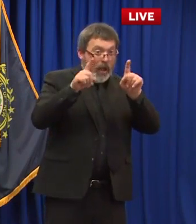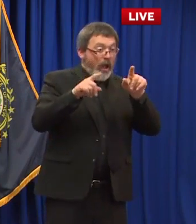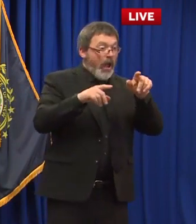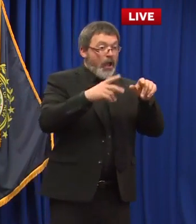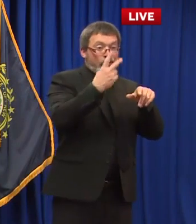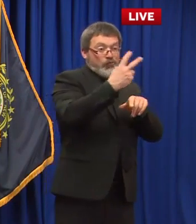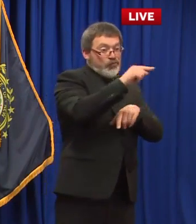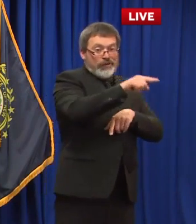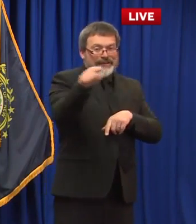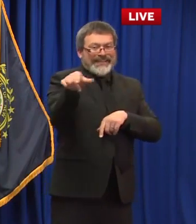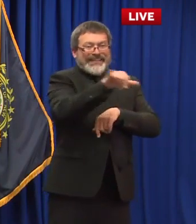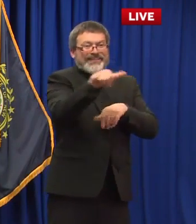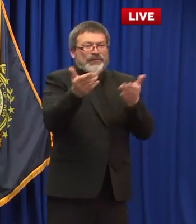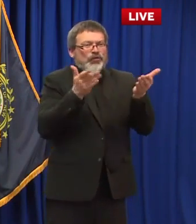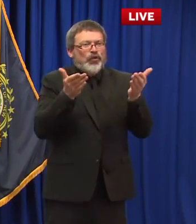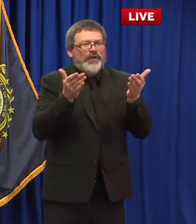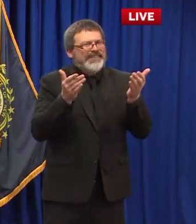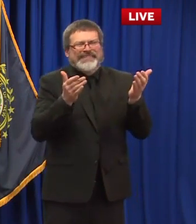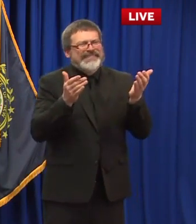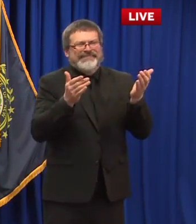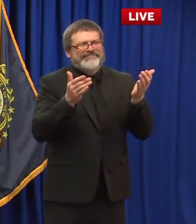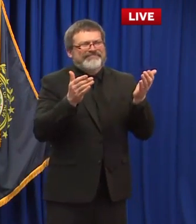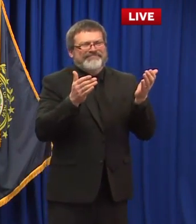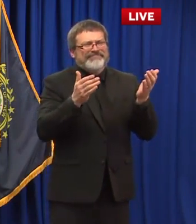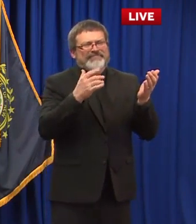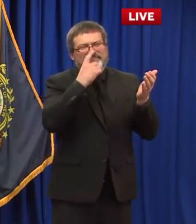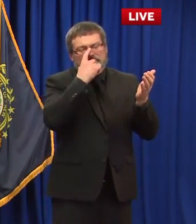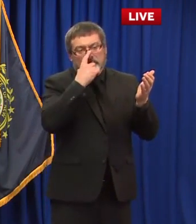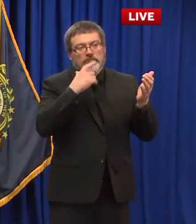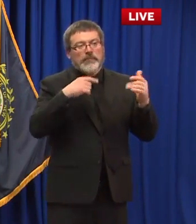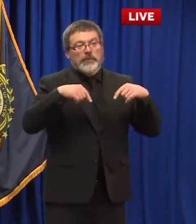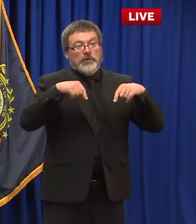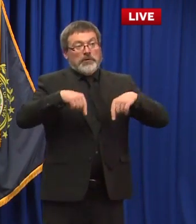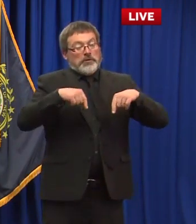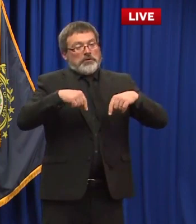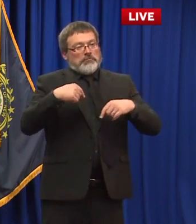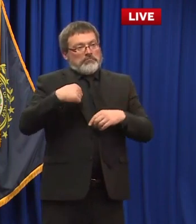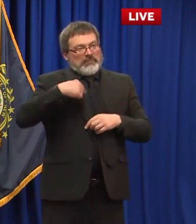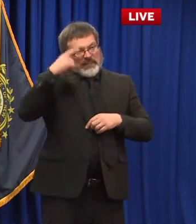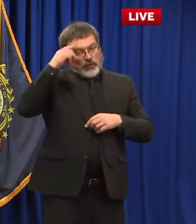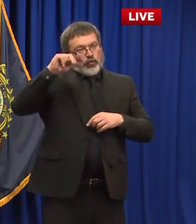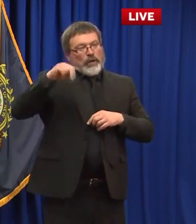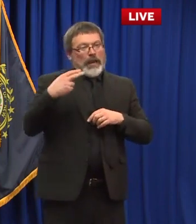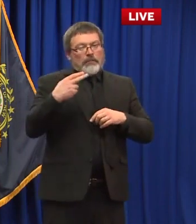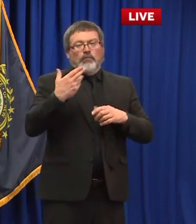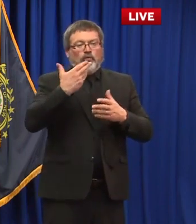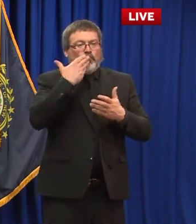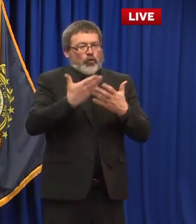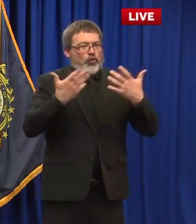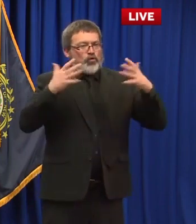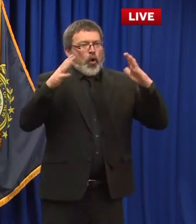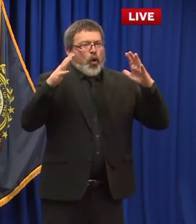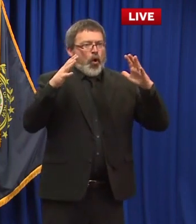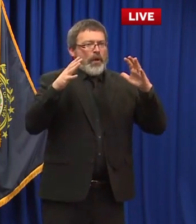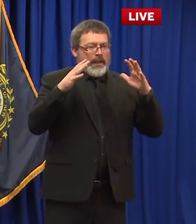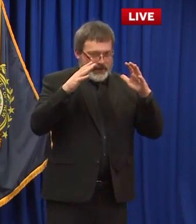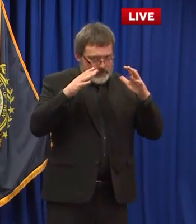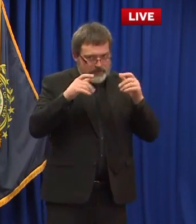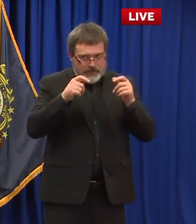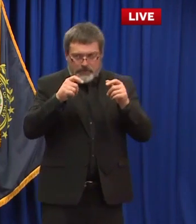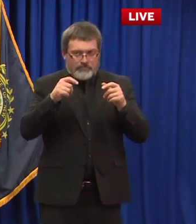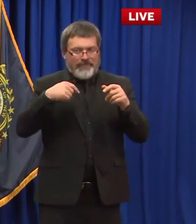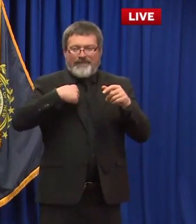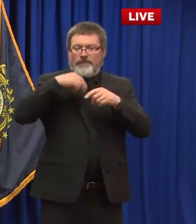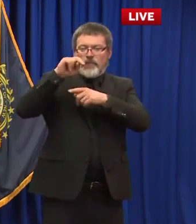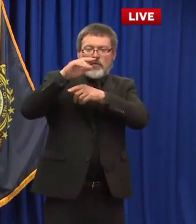state that i think has done very well with limited government right with local control with things that uh as individuals we have a lot of say in the fact